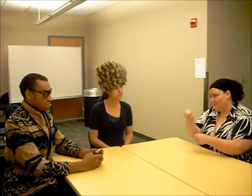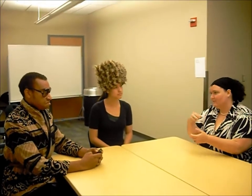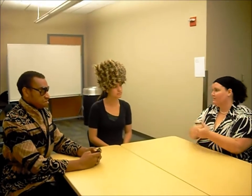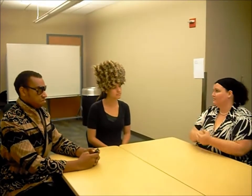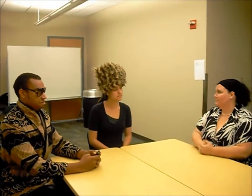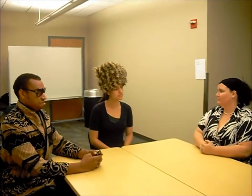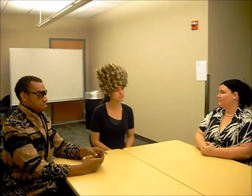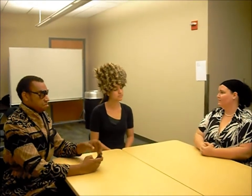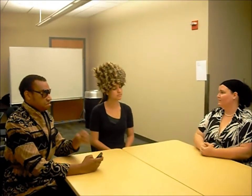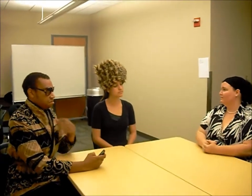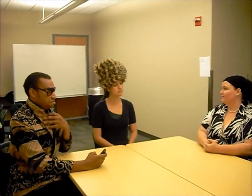America. America. Yes.